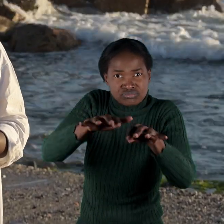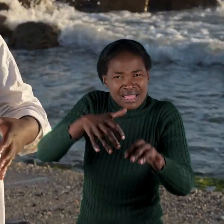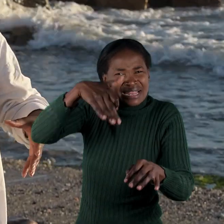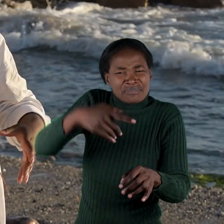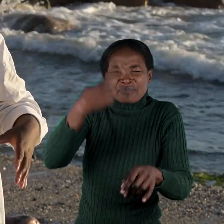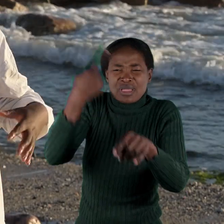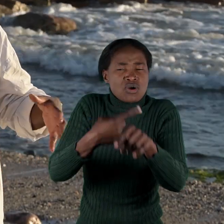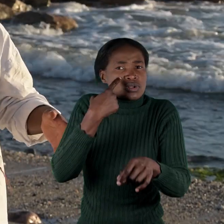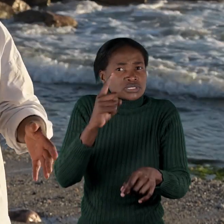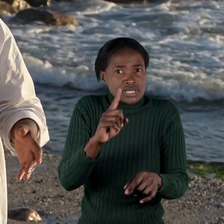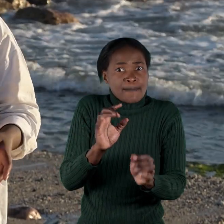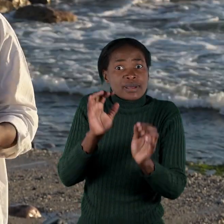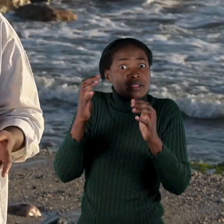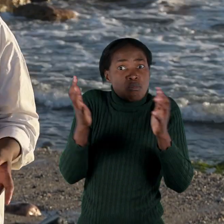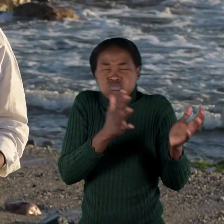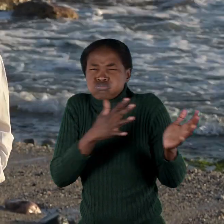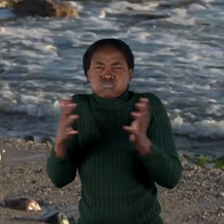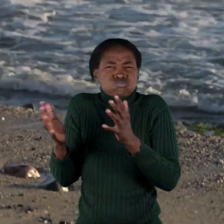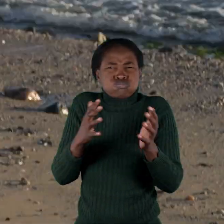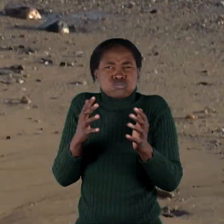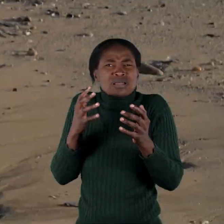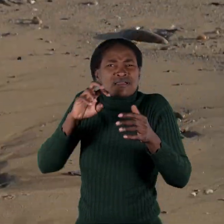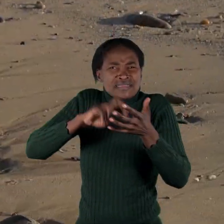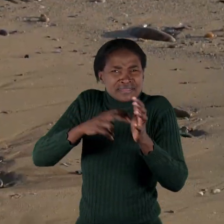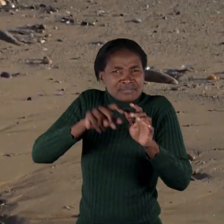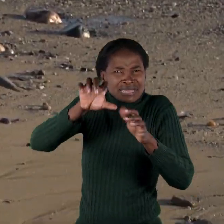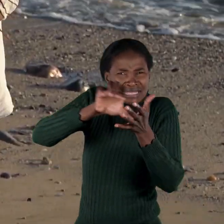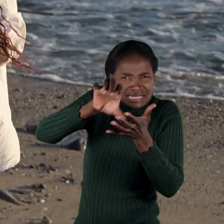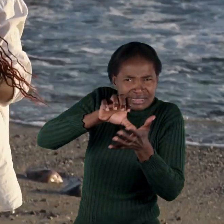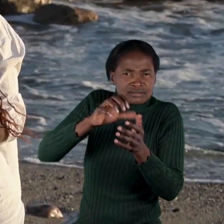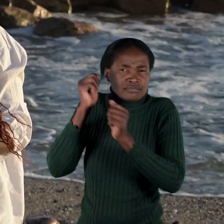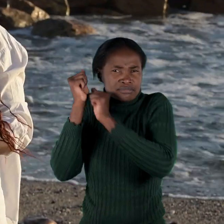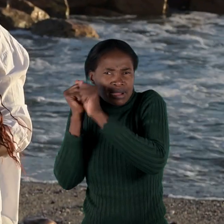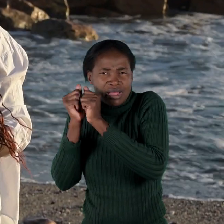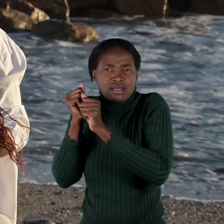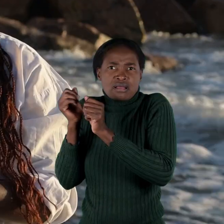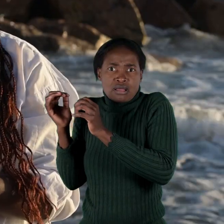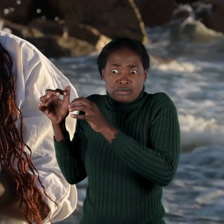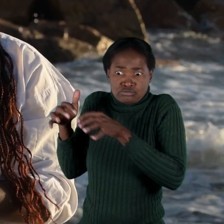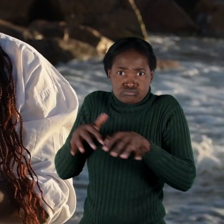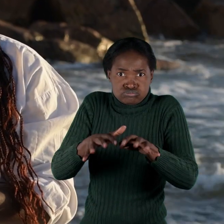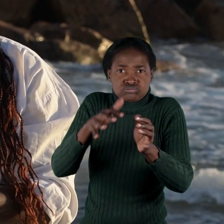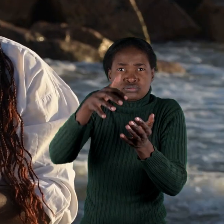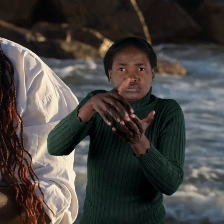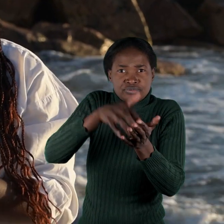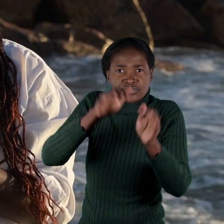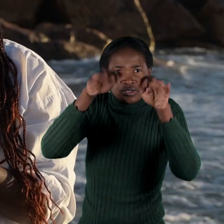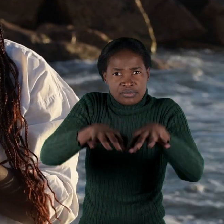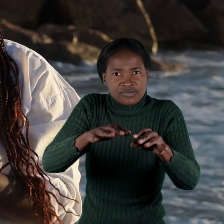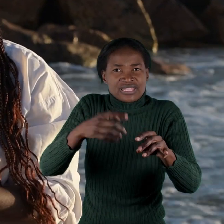ocean currents carry in discarded fishing gear and plastic from other coastlines. Many marine animals accidentally eat